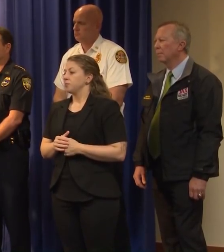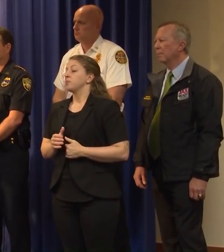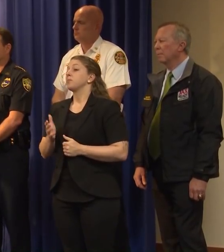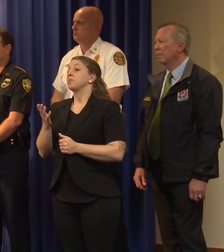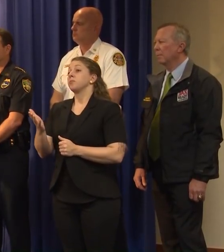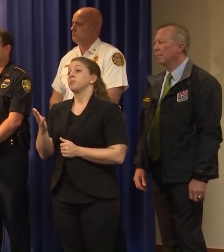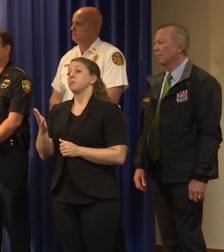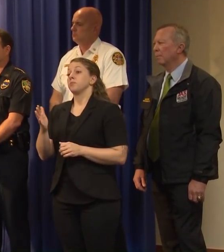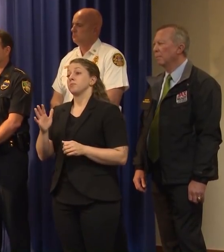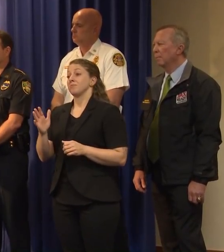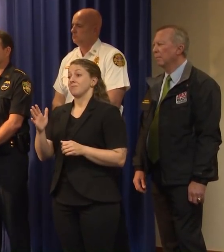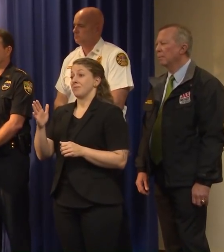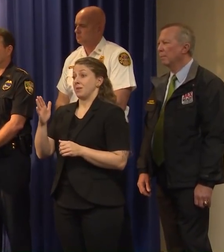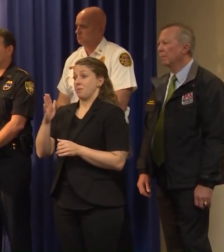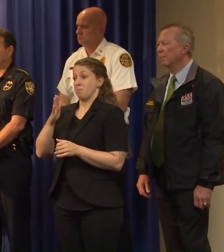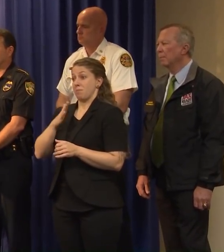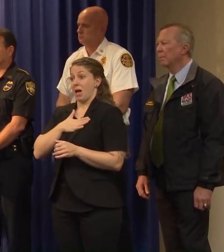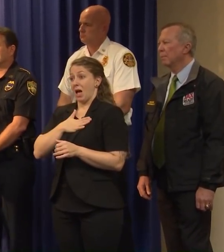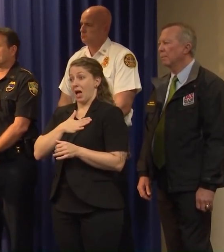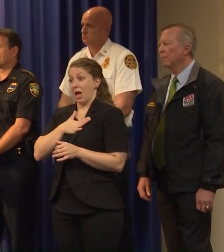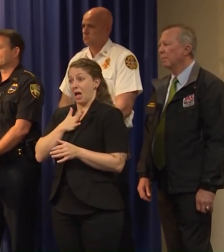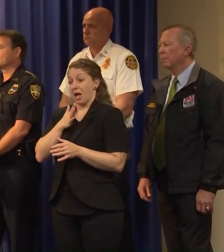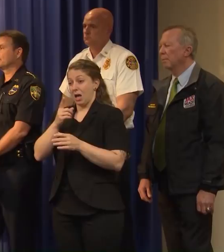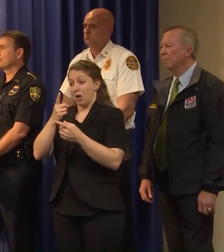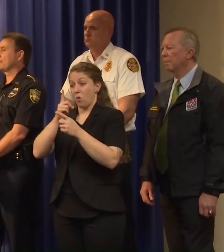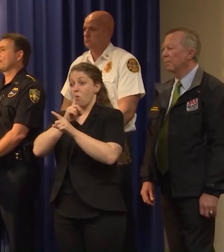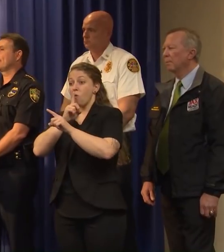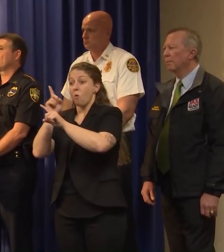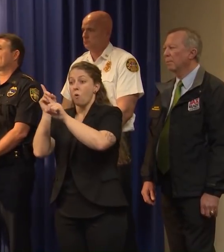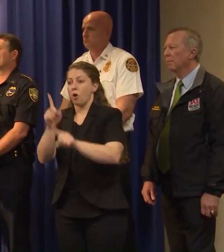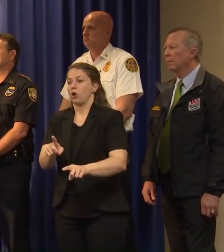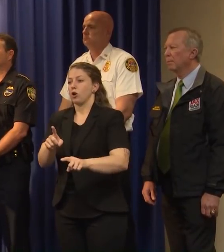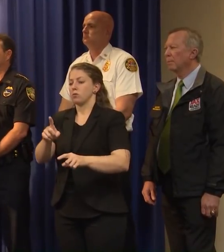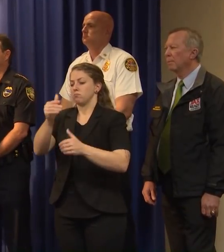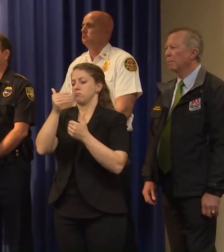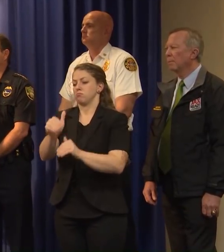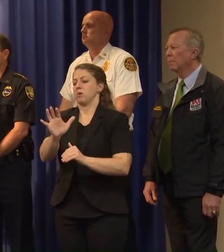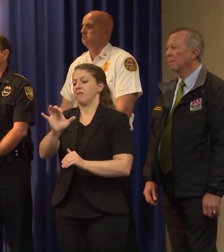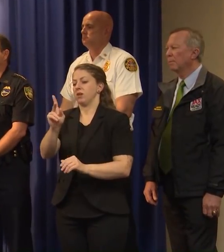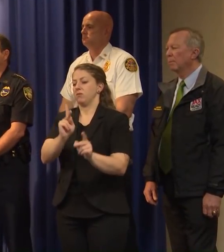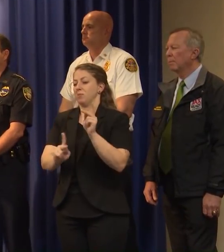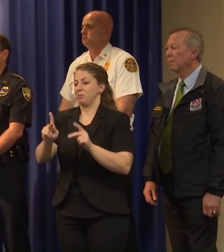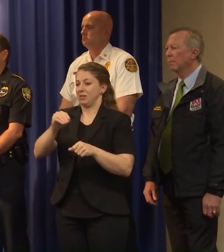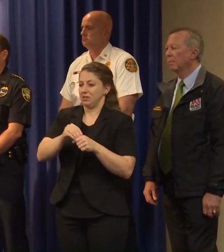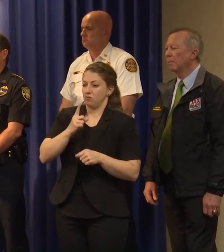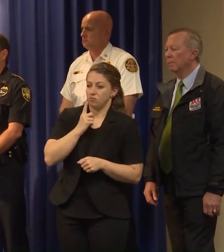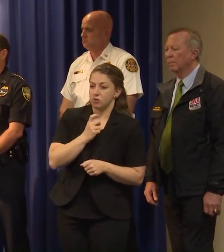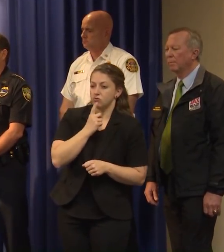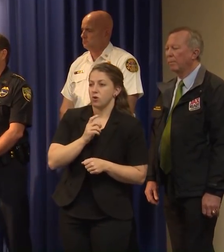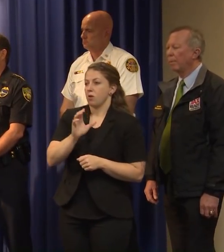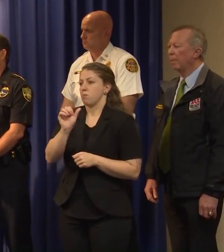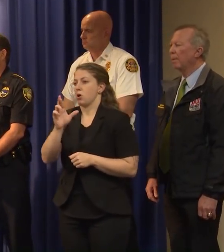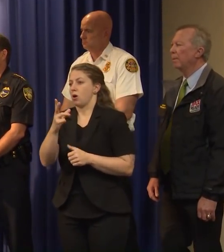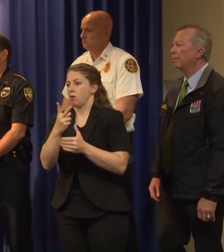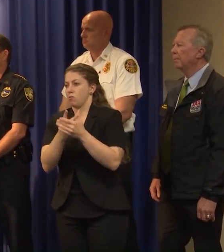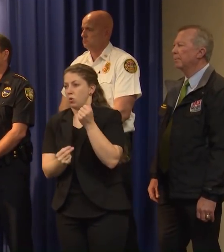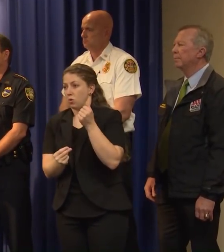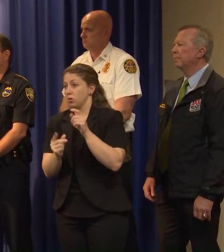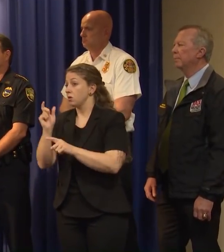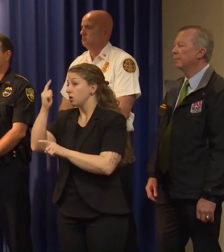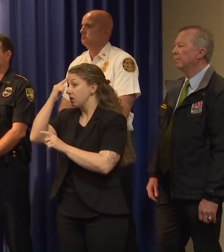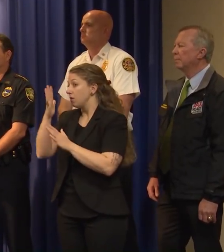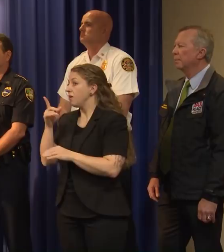So, my executive order is, uh, no more than 50 people in a restaurant, uh, or bar, and the governor's is 50%